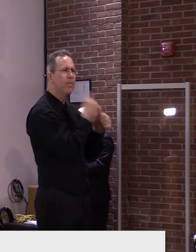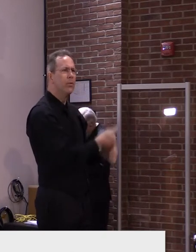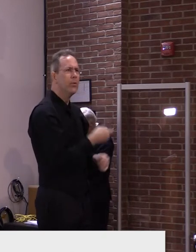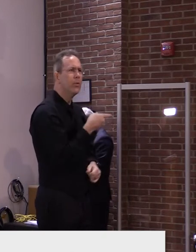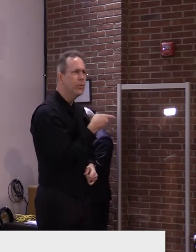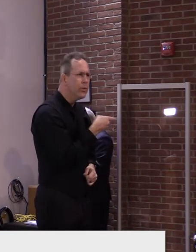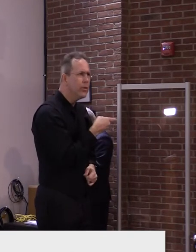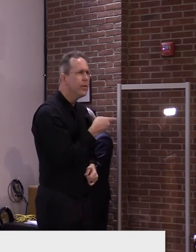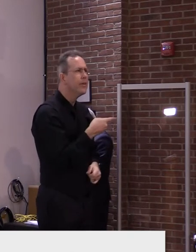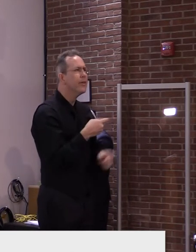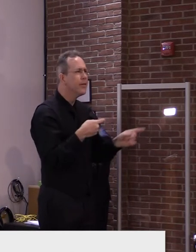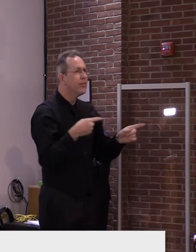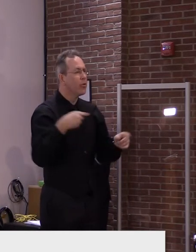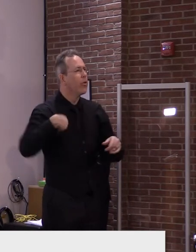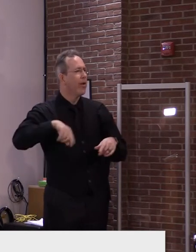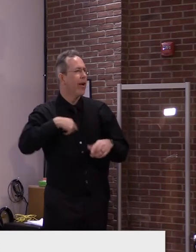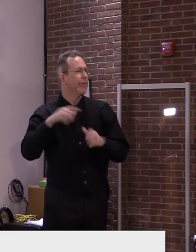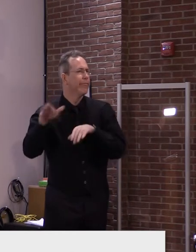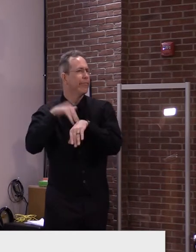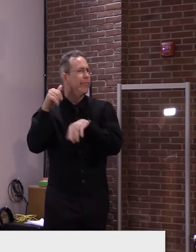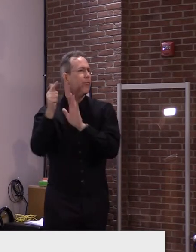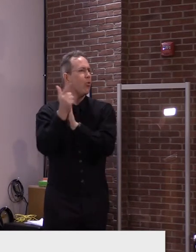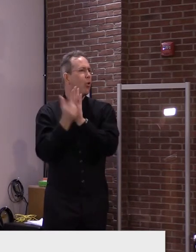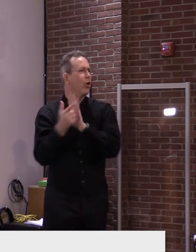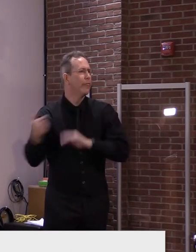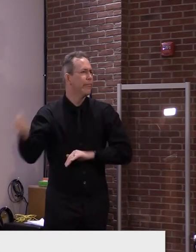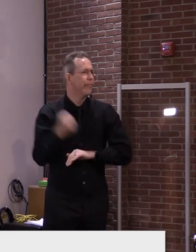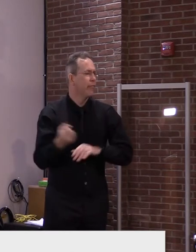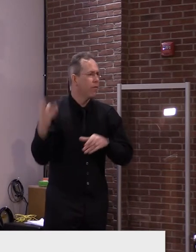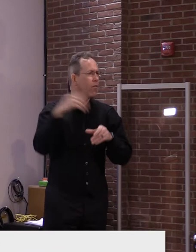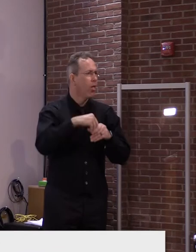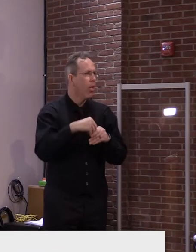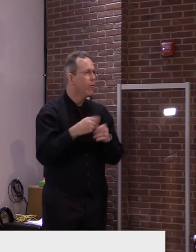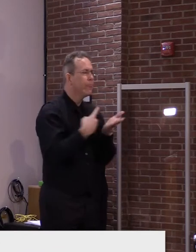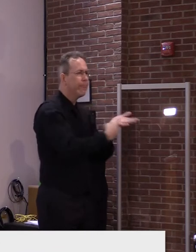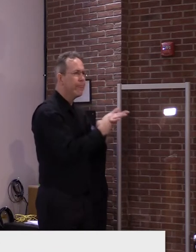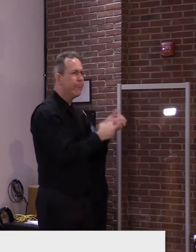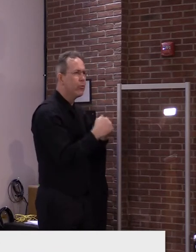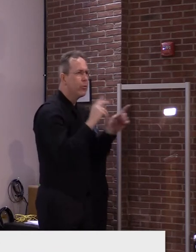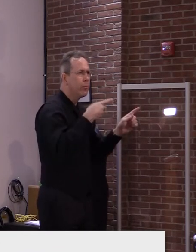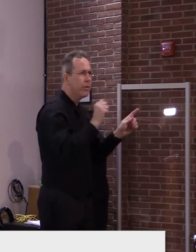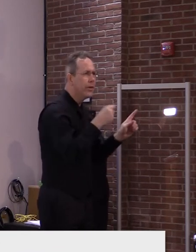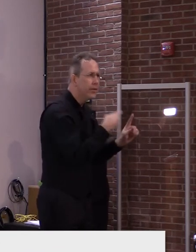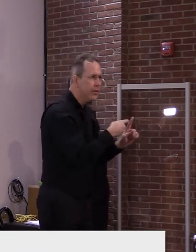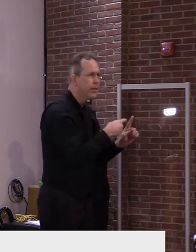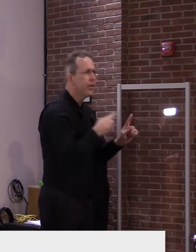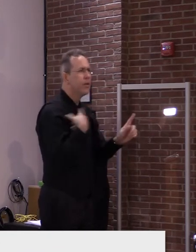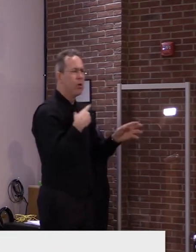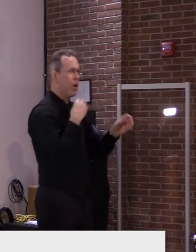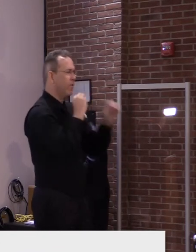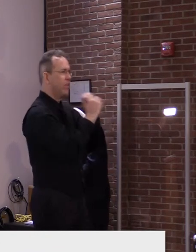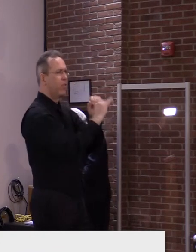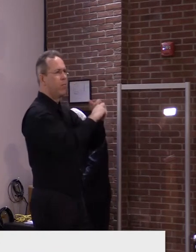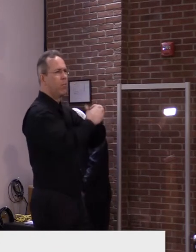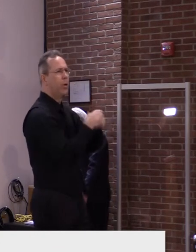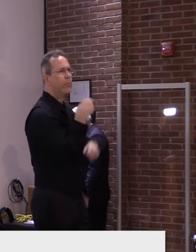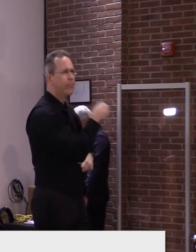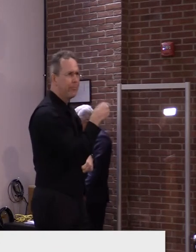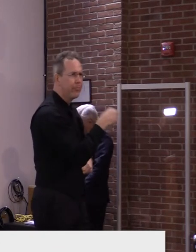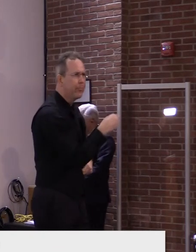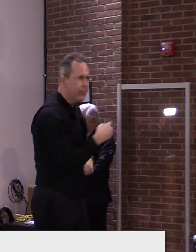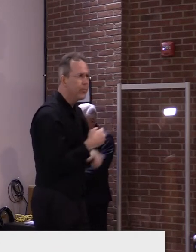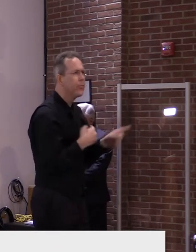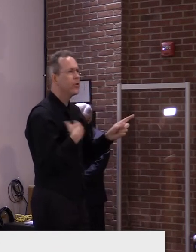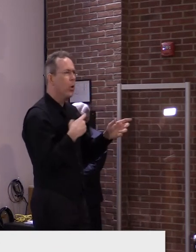Uh, we did see this on social media. We looked into it, tried to, to repair the problem, tried to give guidance and, uh, the